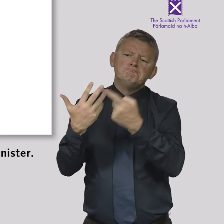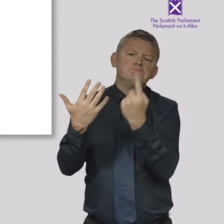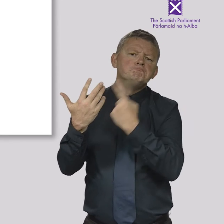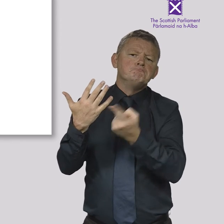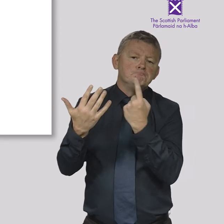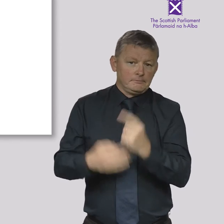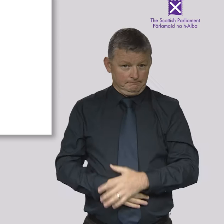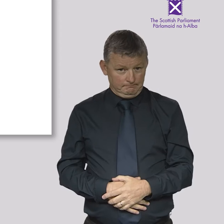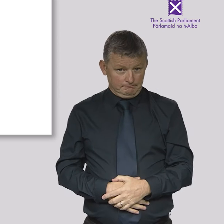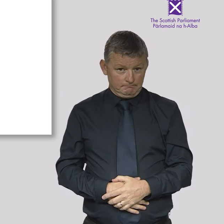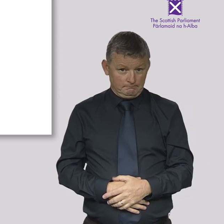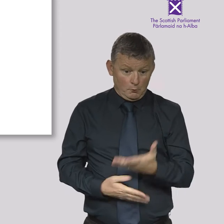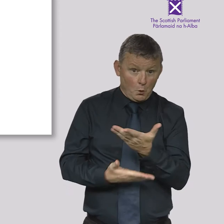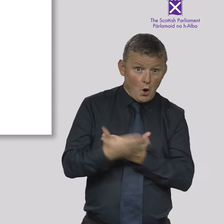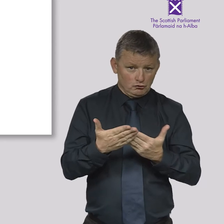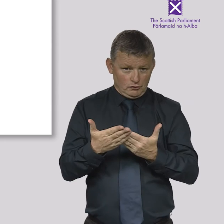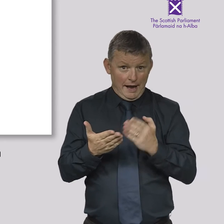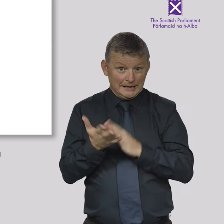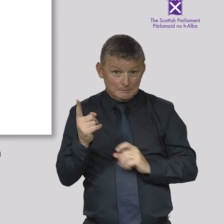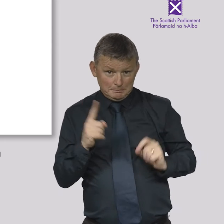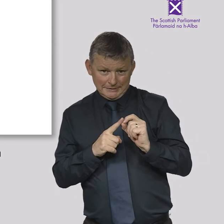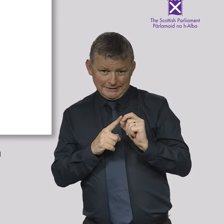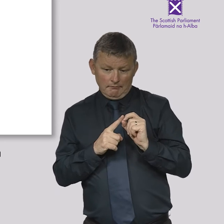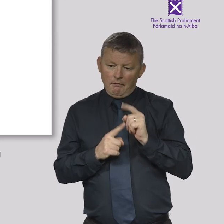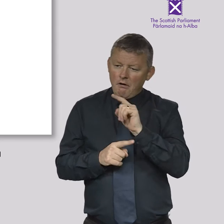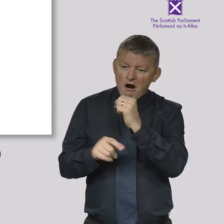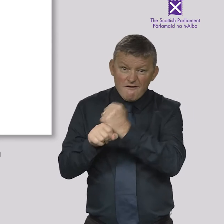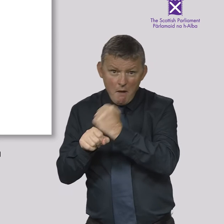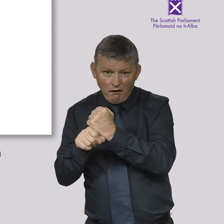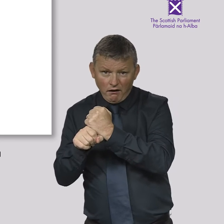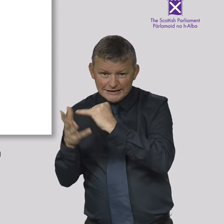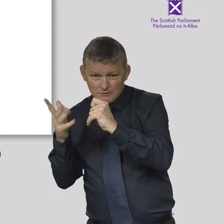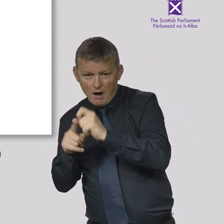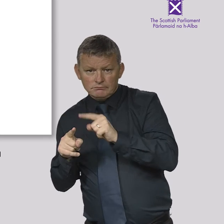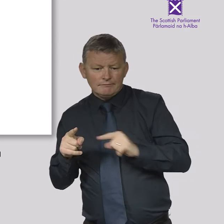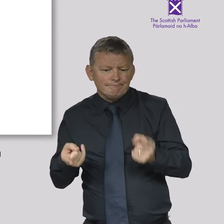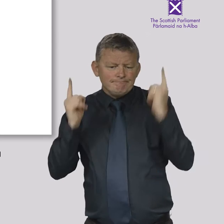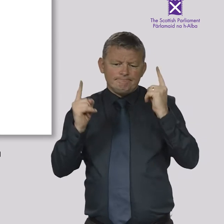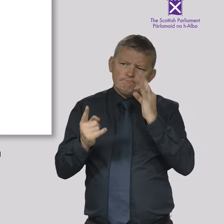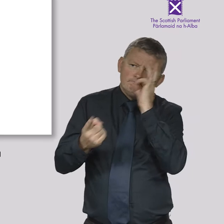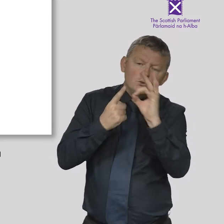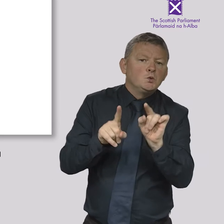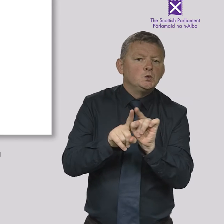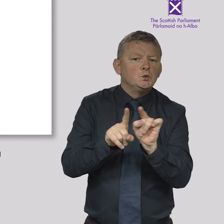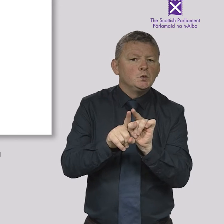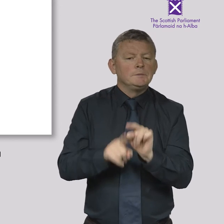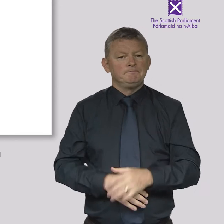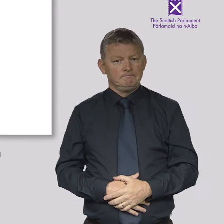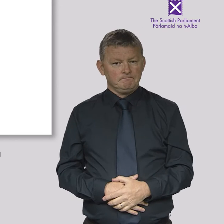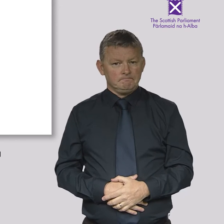Question Times These are sessions when MSPs question Cabinet Secretaries and Ministers.